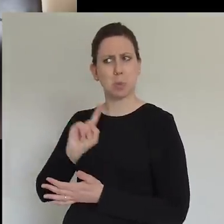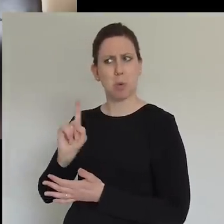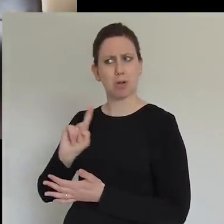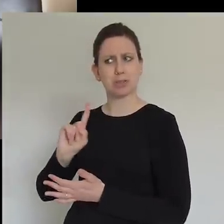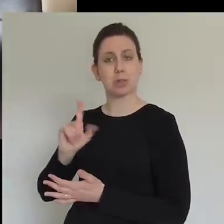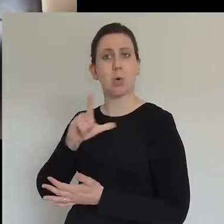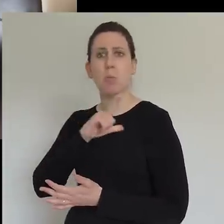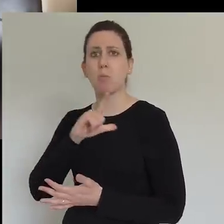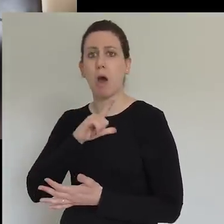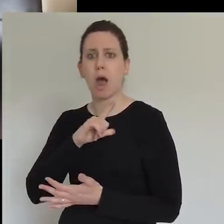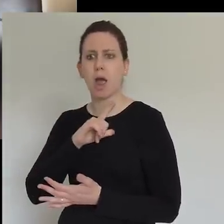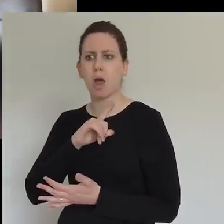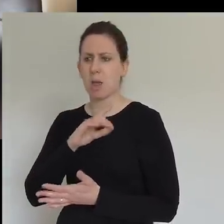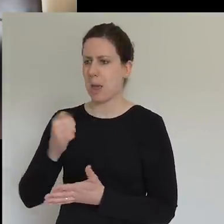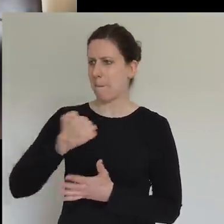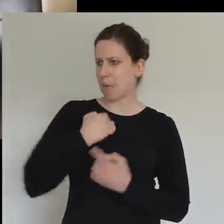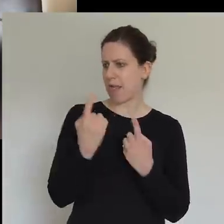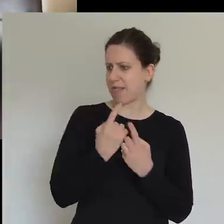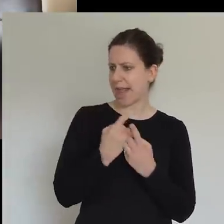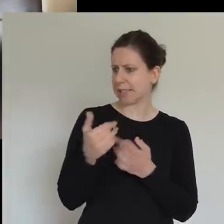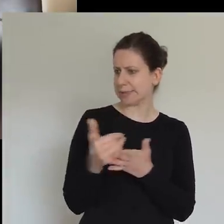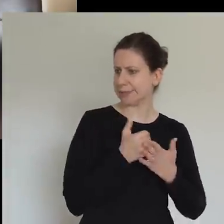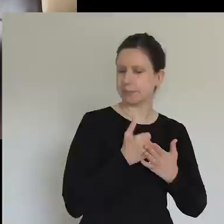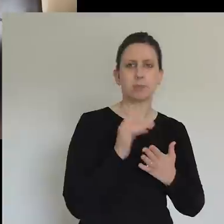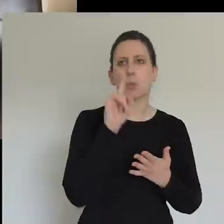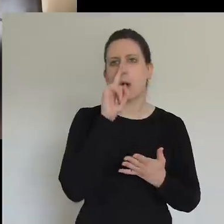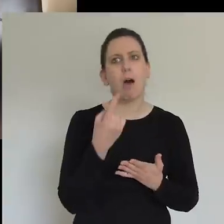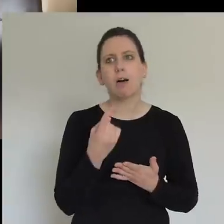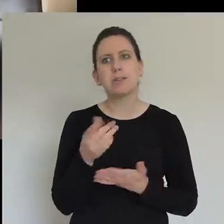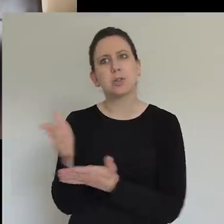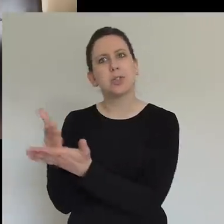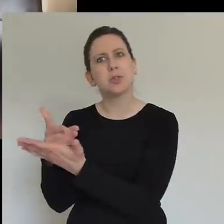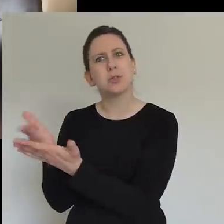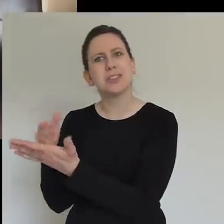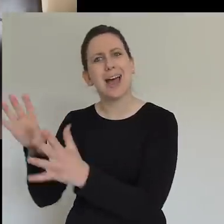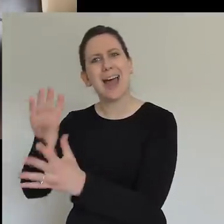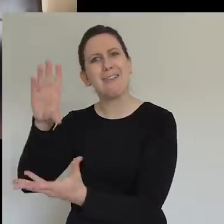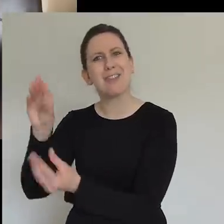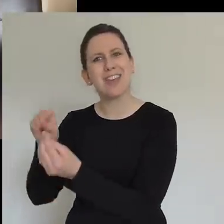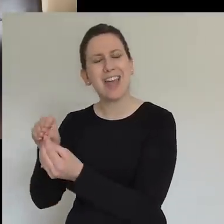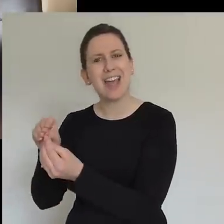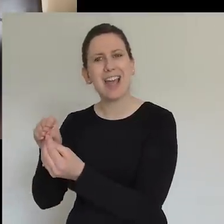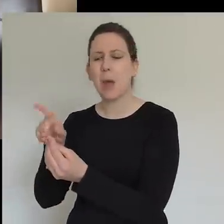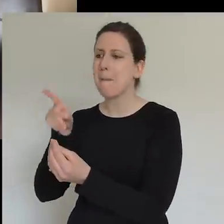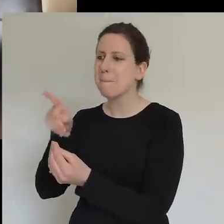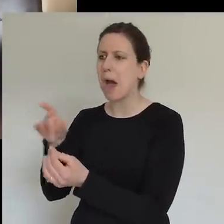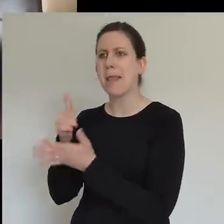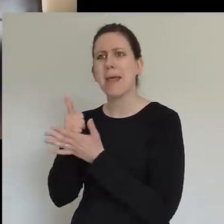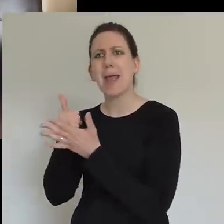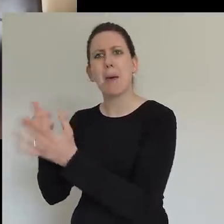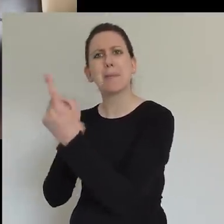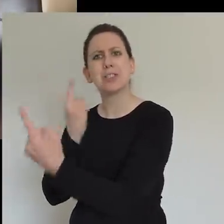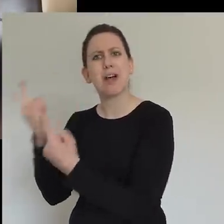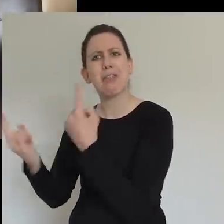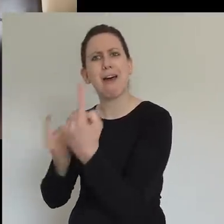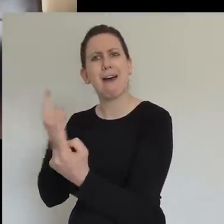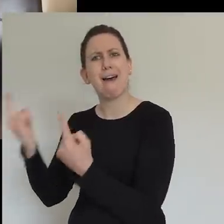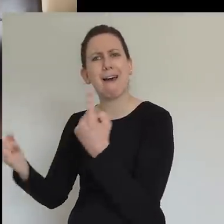are taken away from you. But it's communal living for the benefit of the whole. Yeah. And it's an incredible thing to consider.